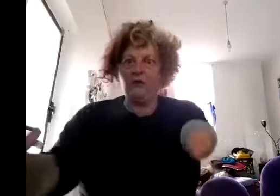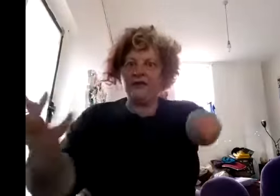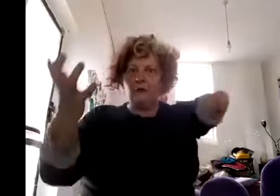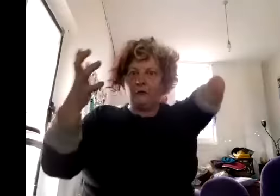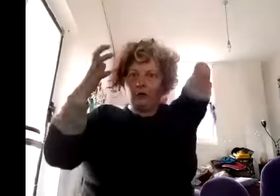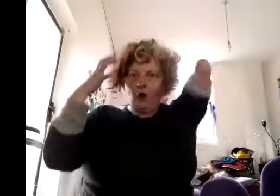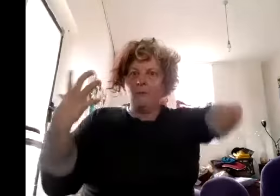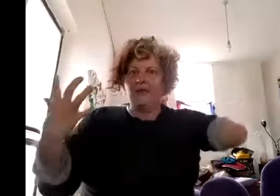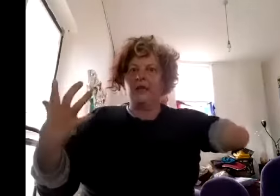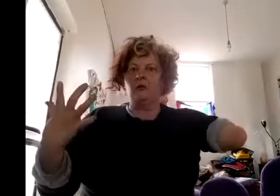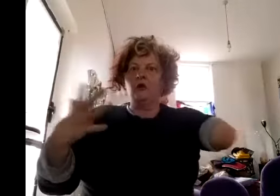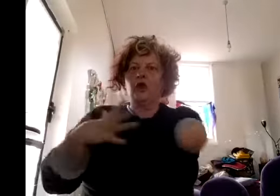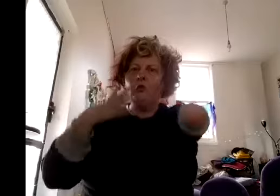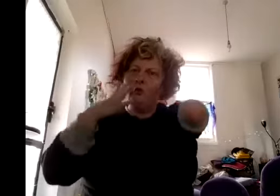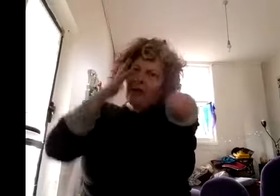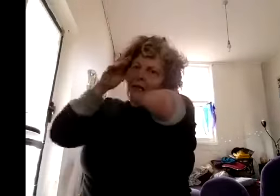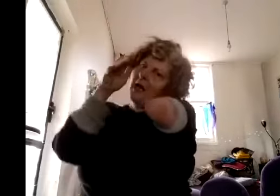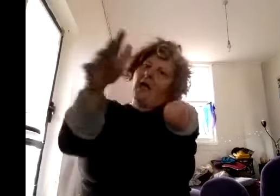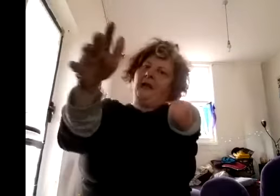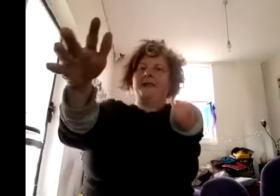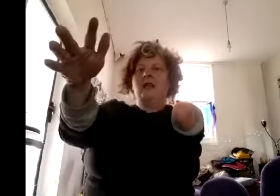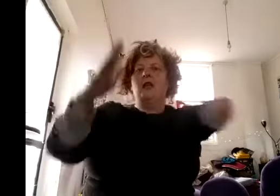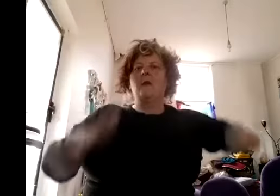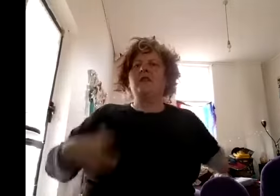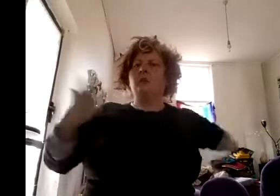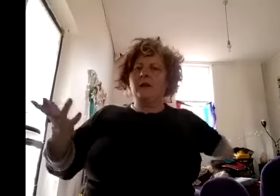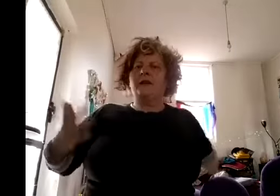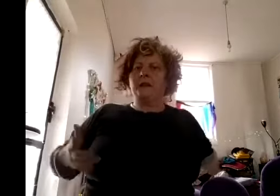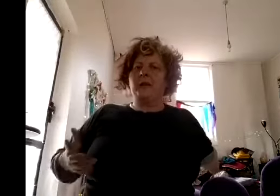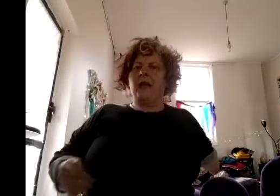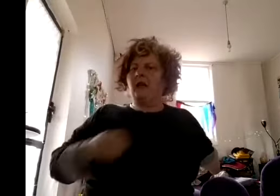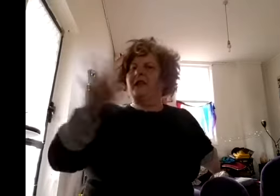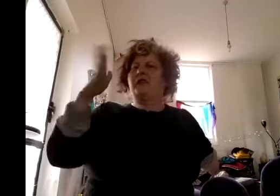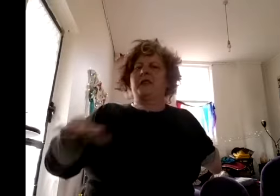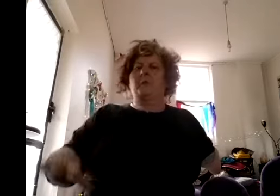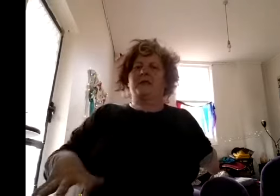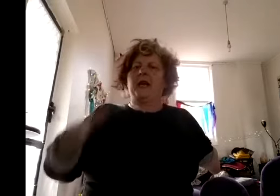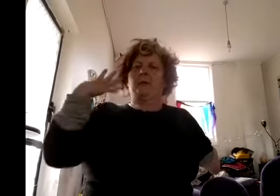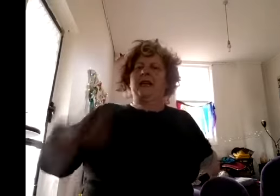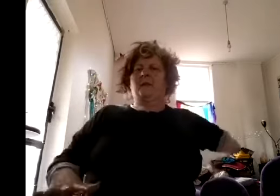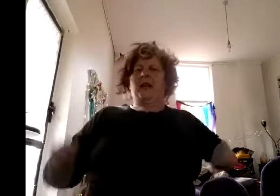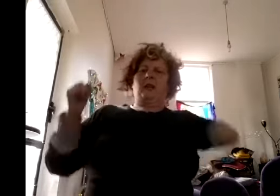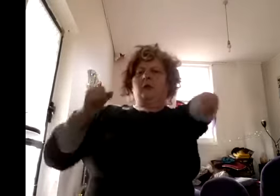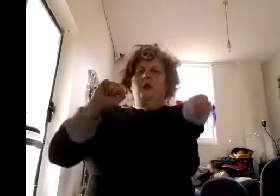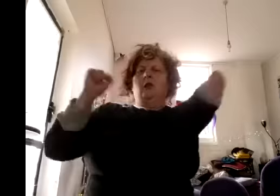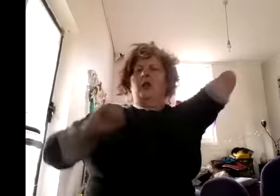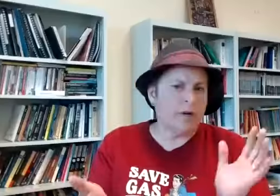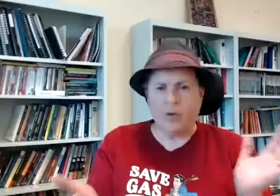through comedy you can really cut you know much more than if i stood up there and did just a straight piece about i i